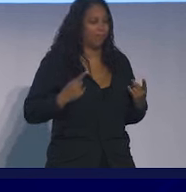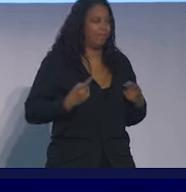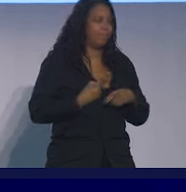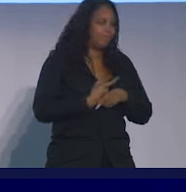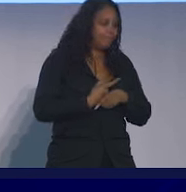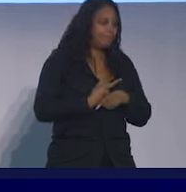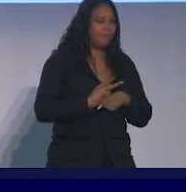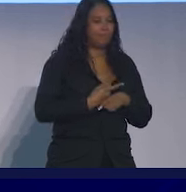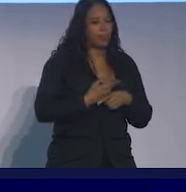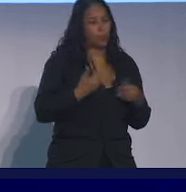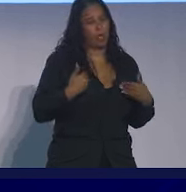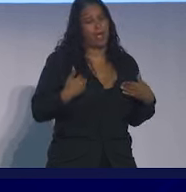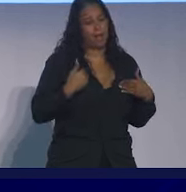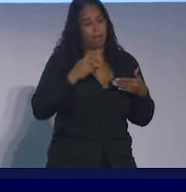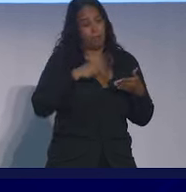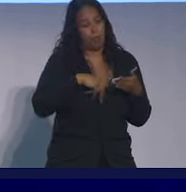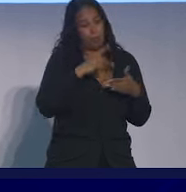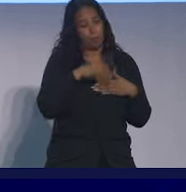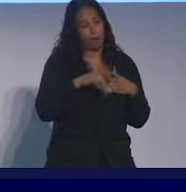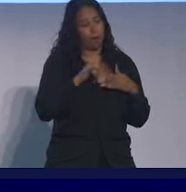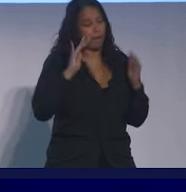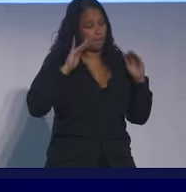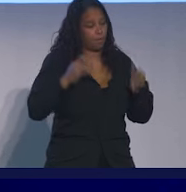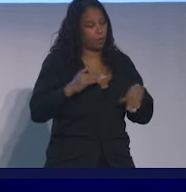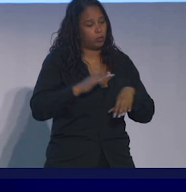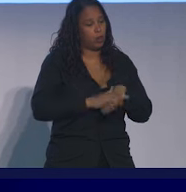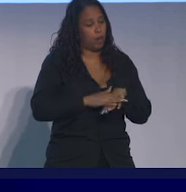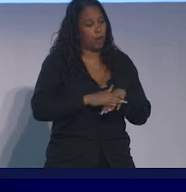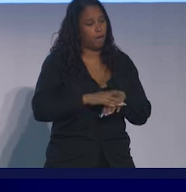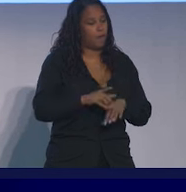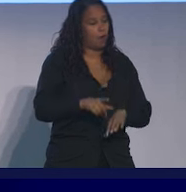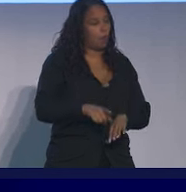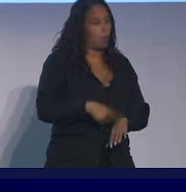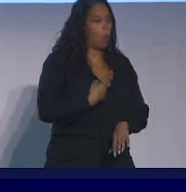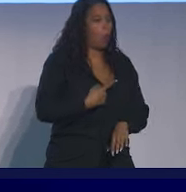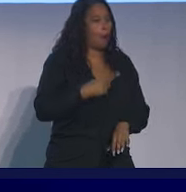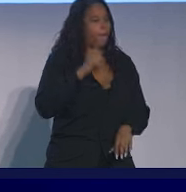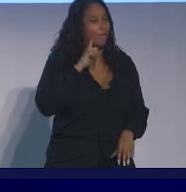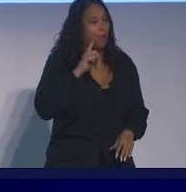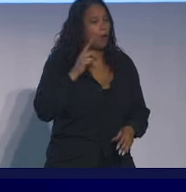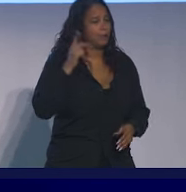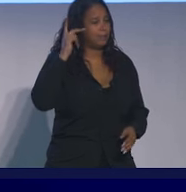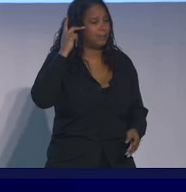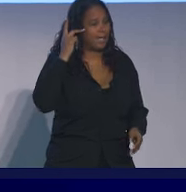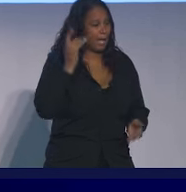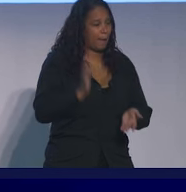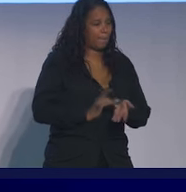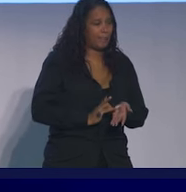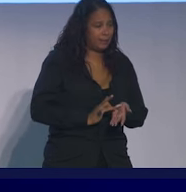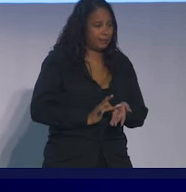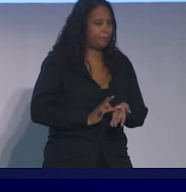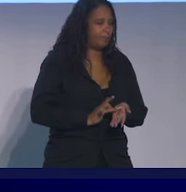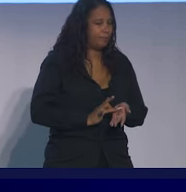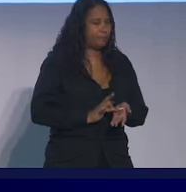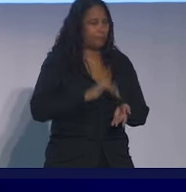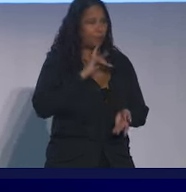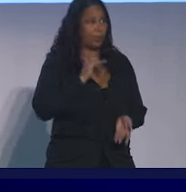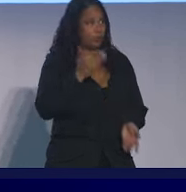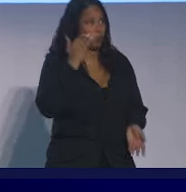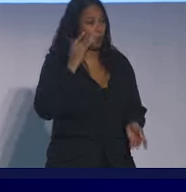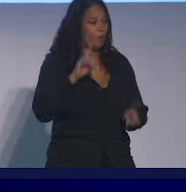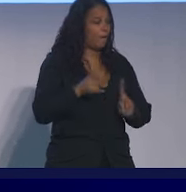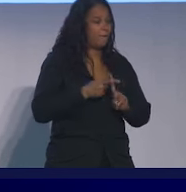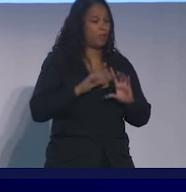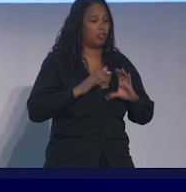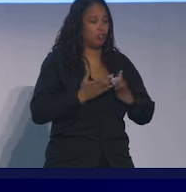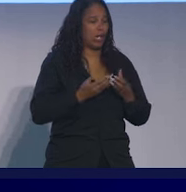We have a program that focuses on long-acting injectable antipsychotic medications which we know are first-class treatment for